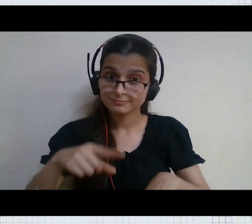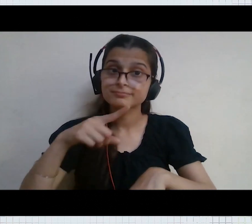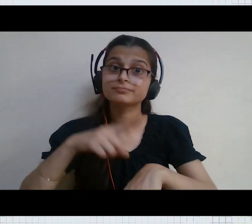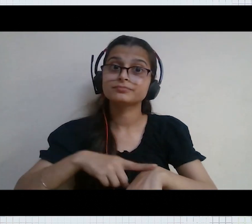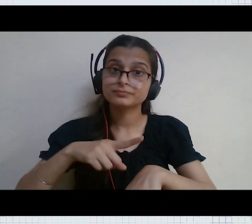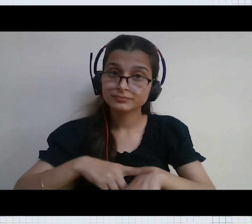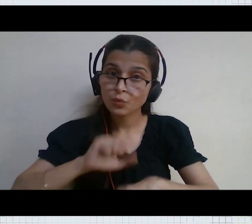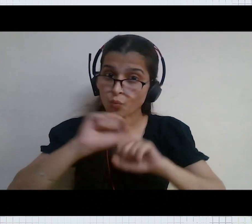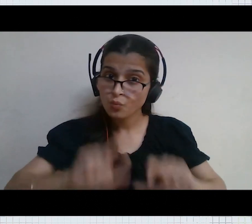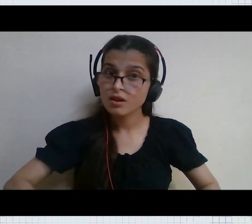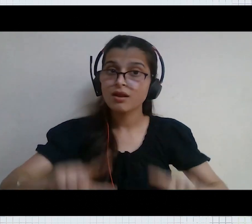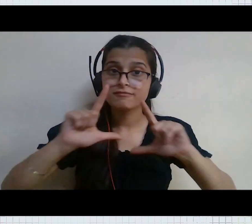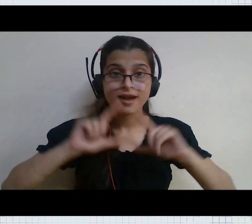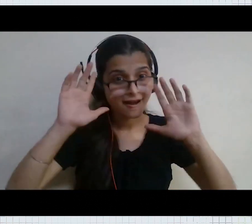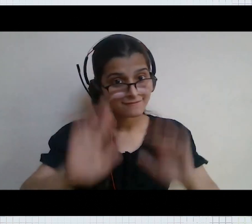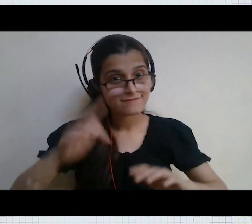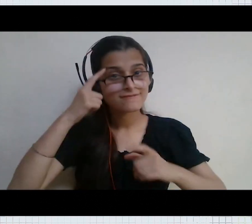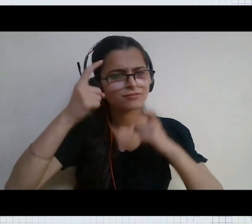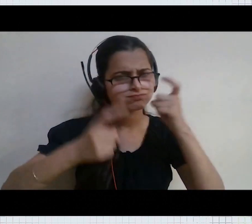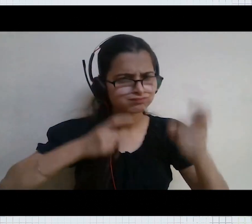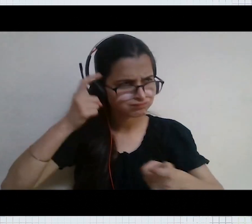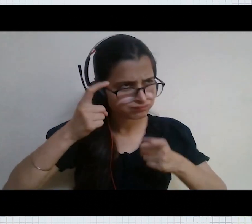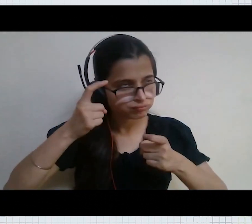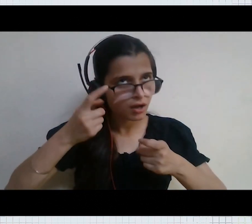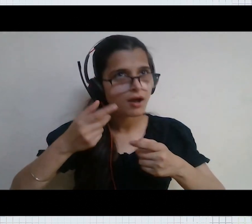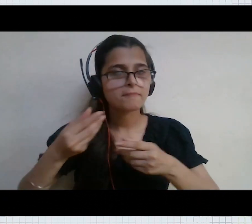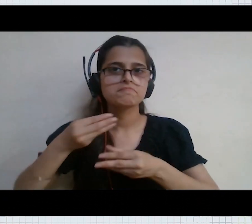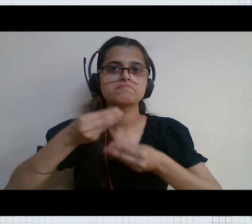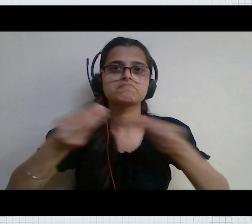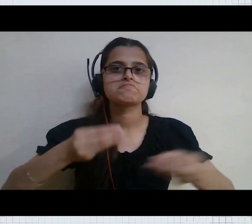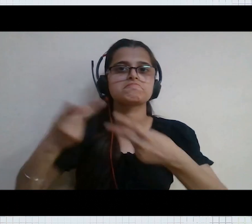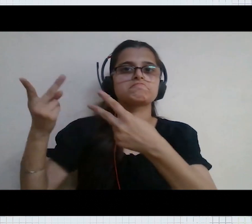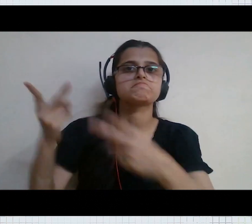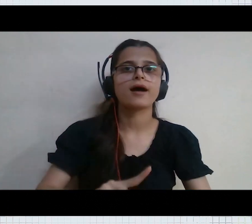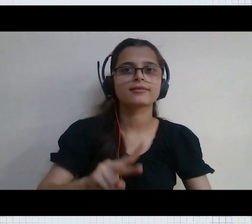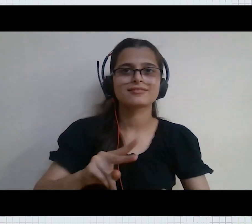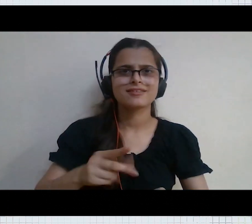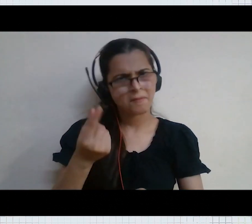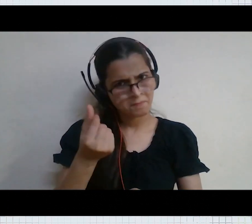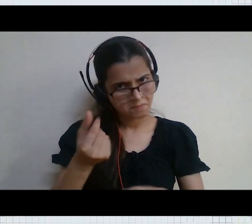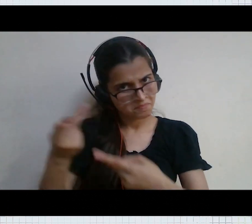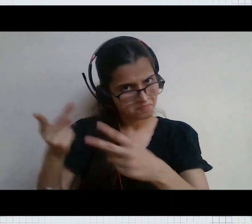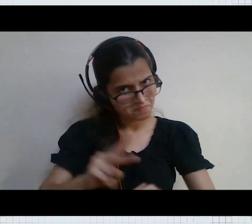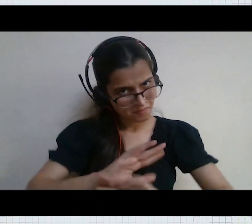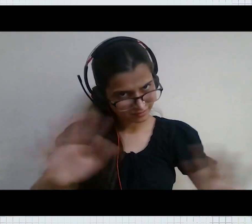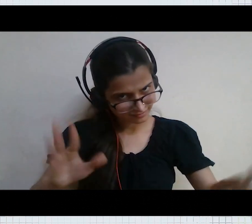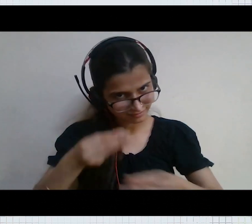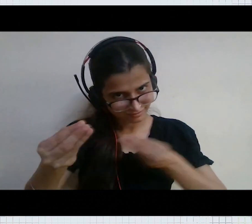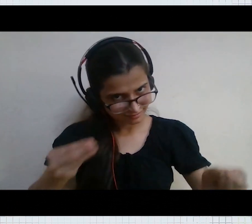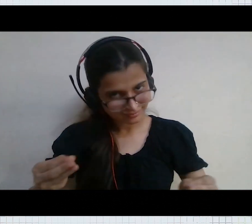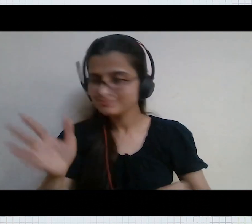so there comes a time in your life you should be thinking of giving back not just in terms of money